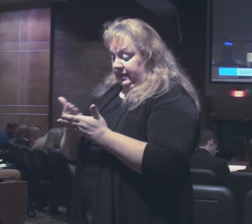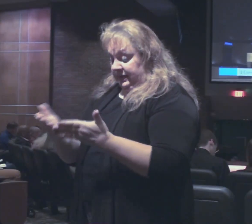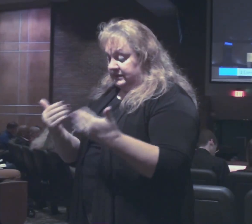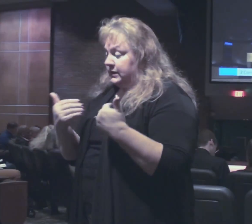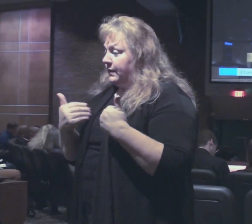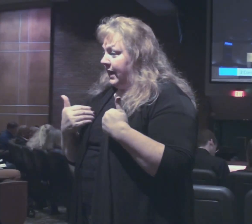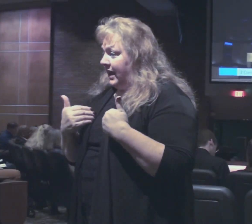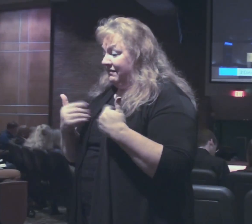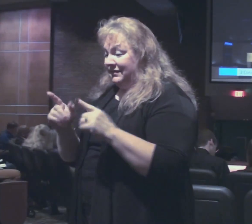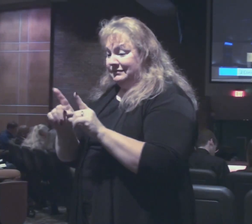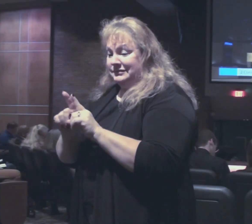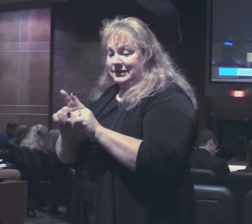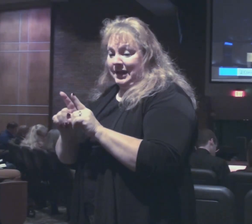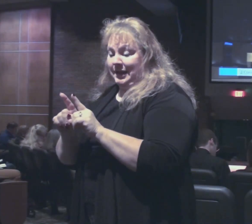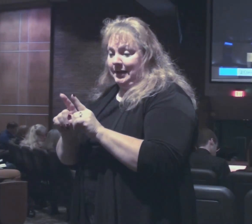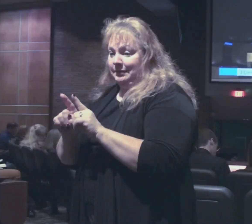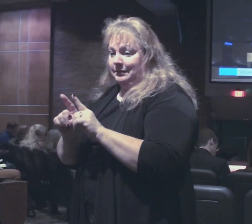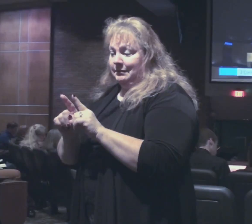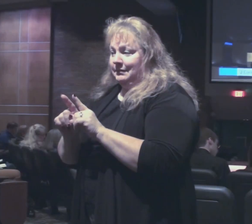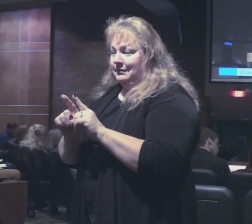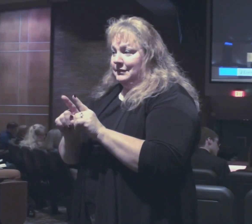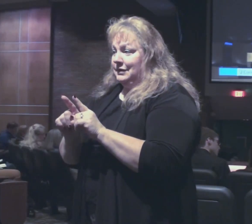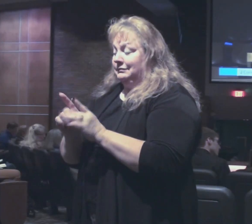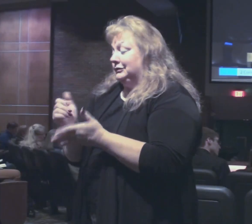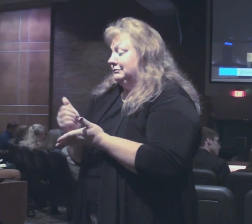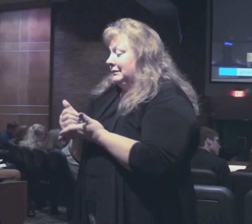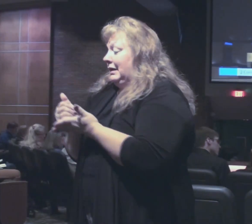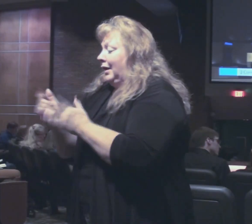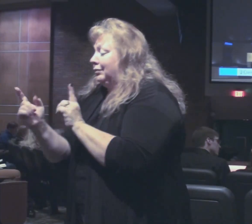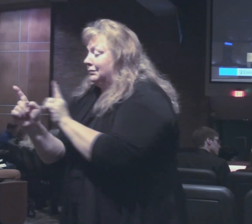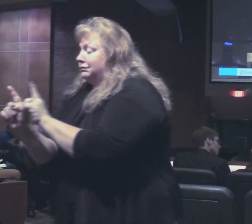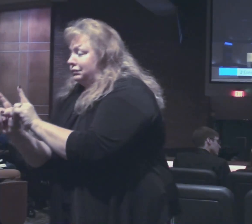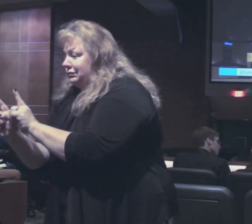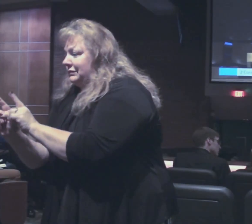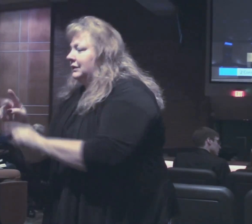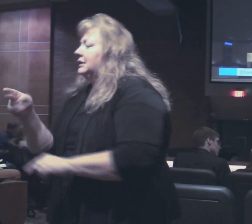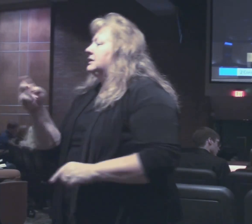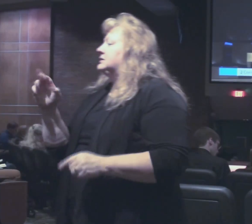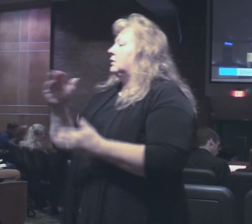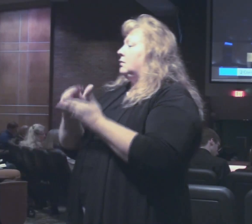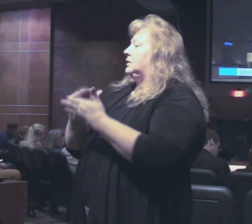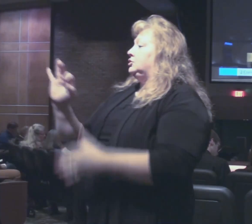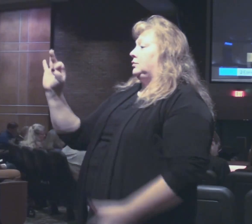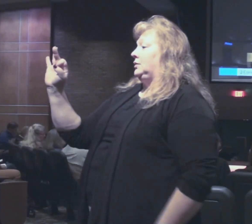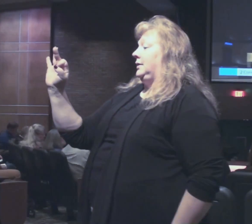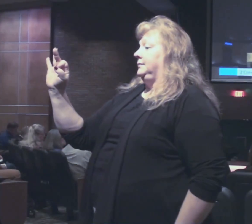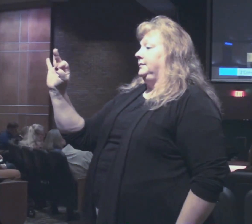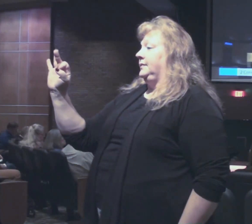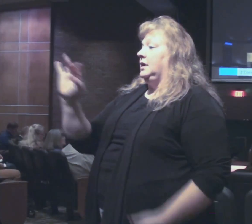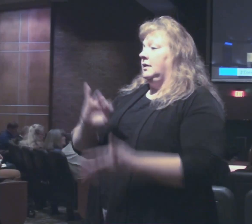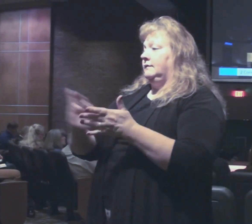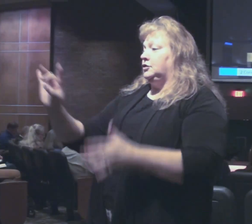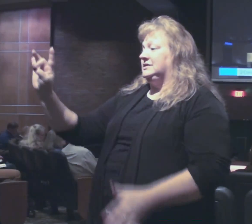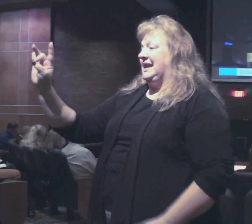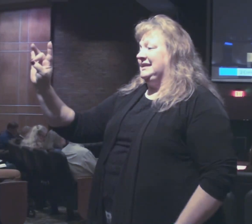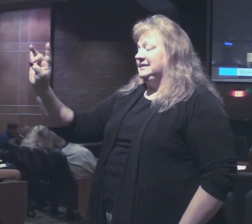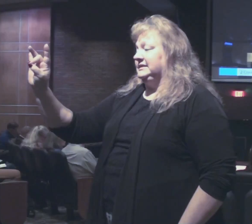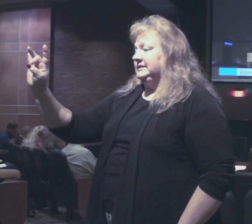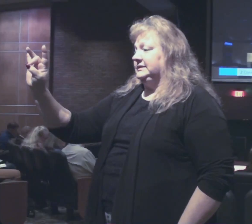things as well as our immaterial things. Still in 2 Corinthians chapter 9 verse 8